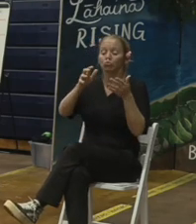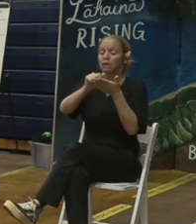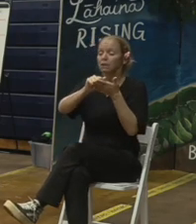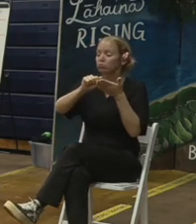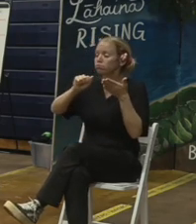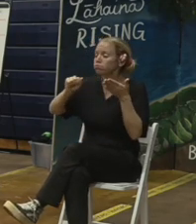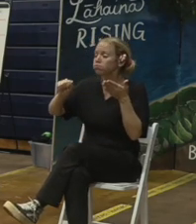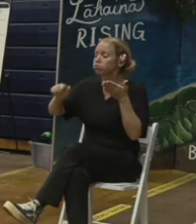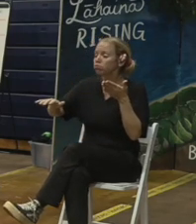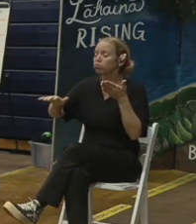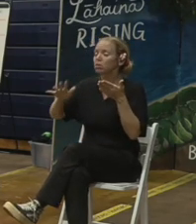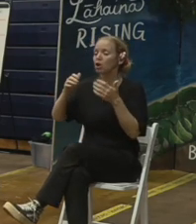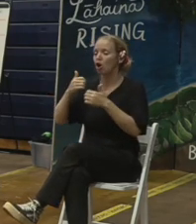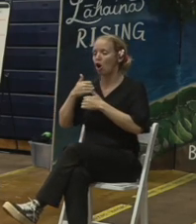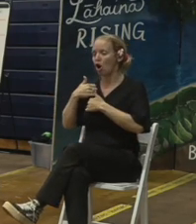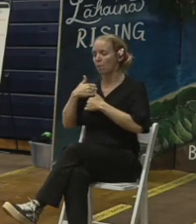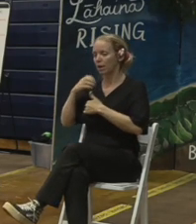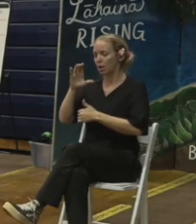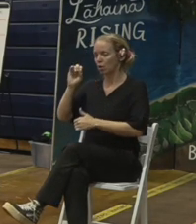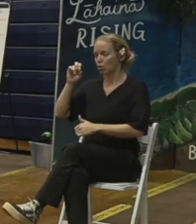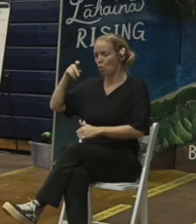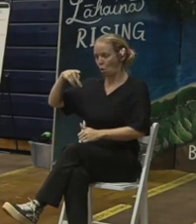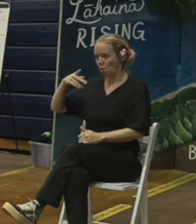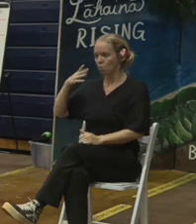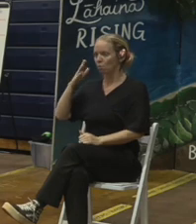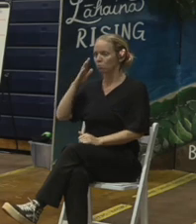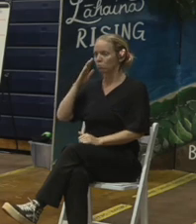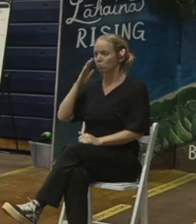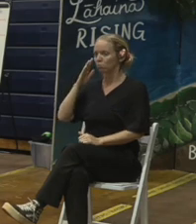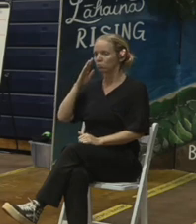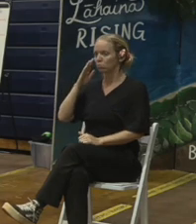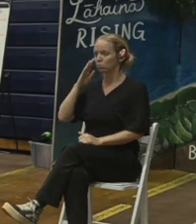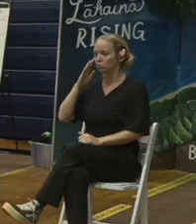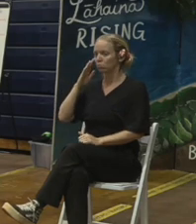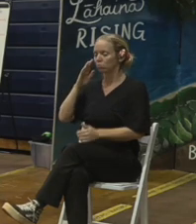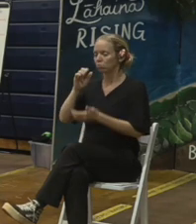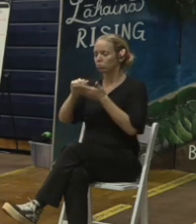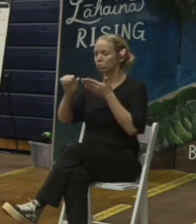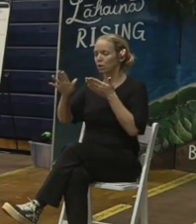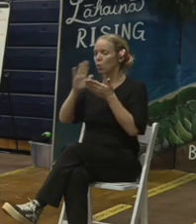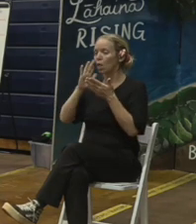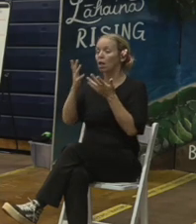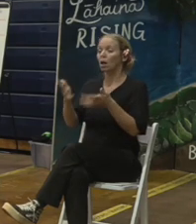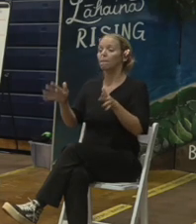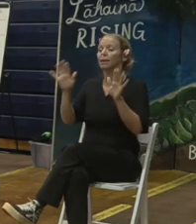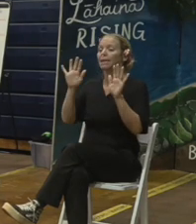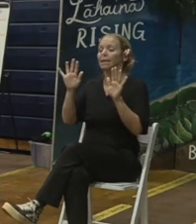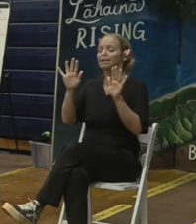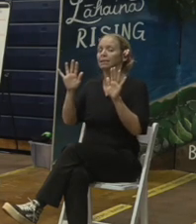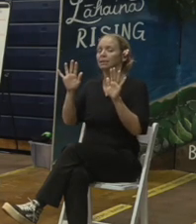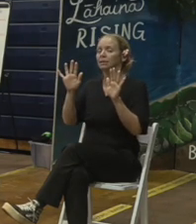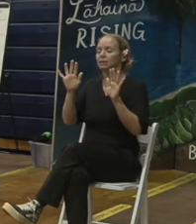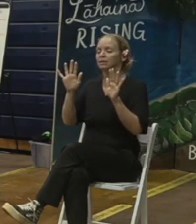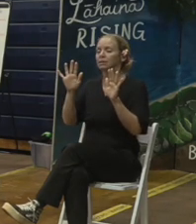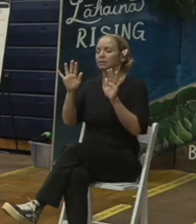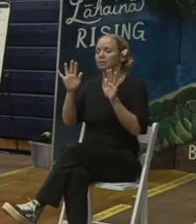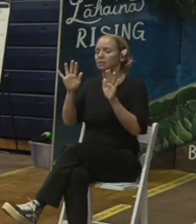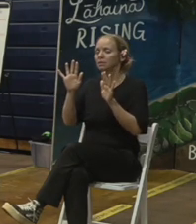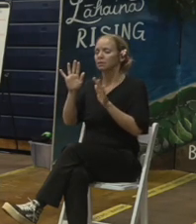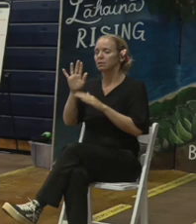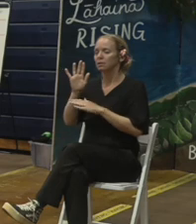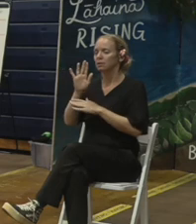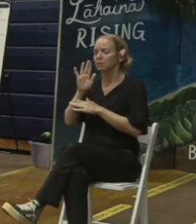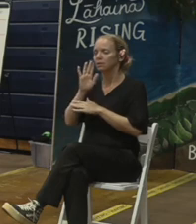that the mission is complete through an electronic process that will actually show up on your